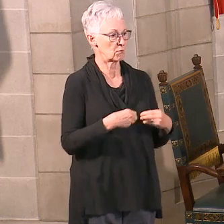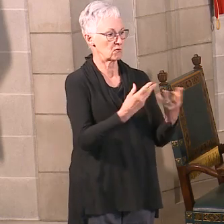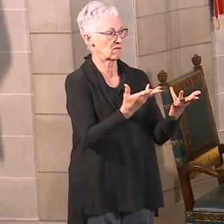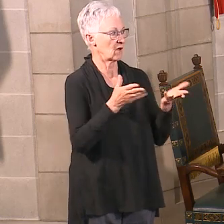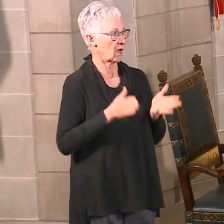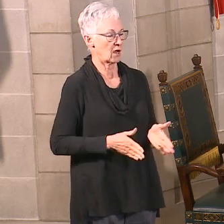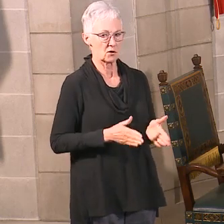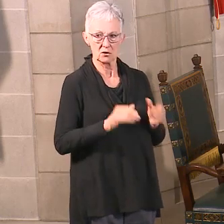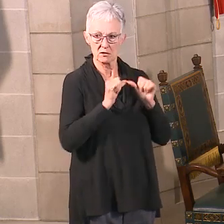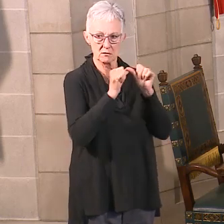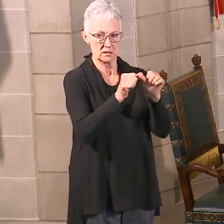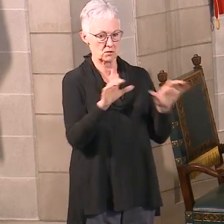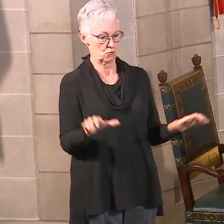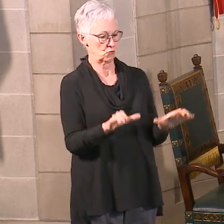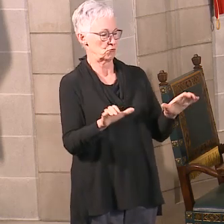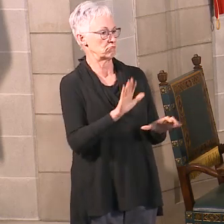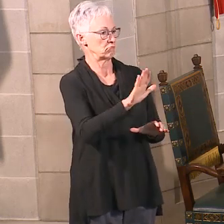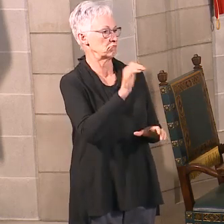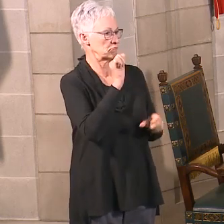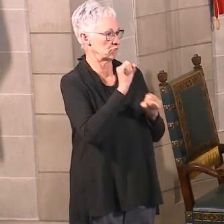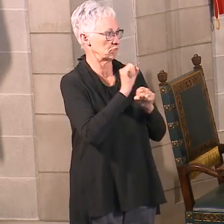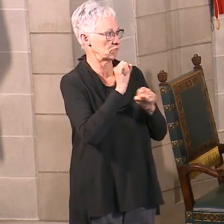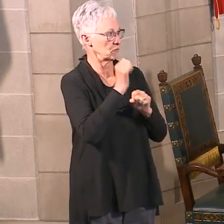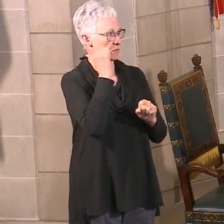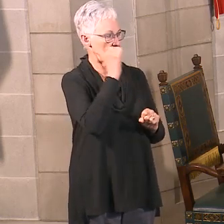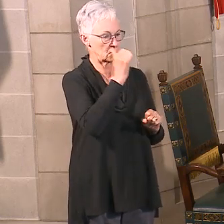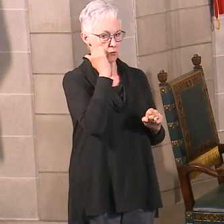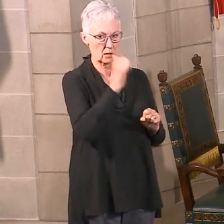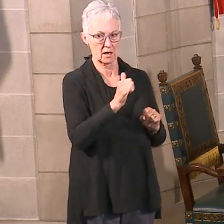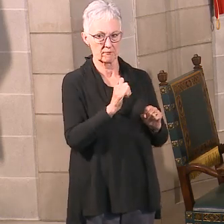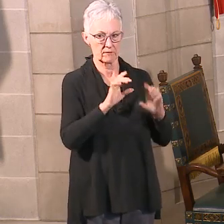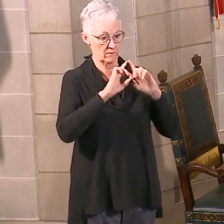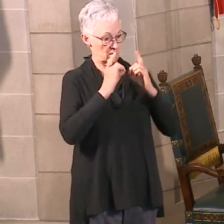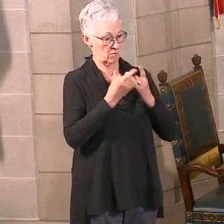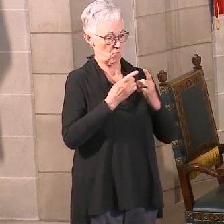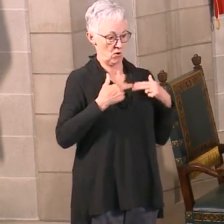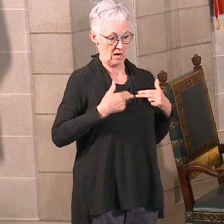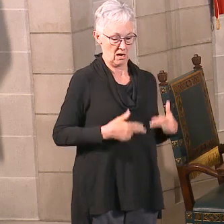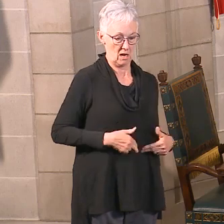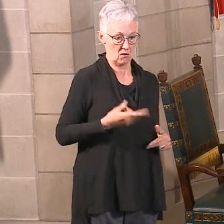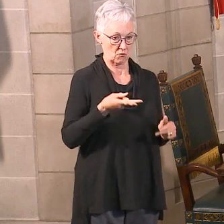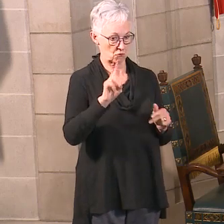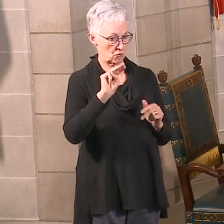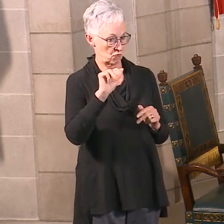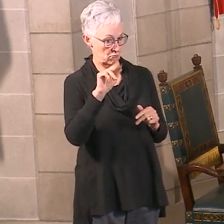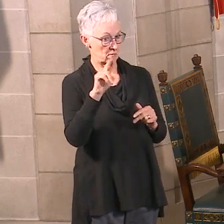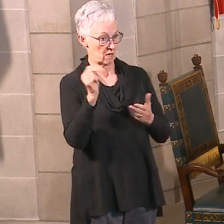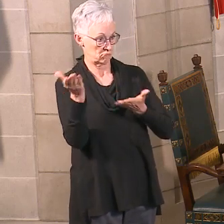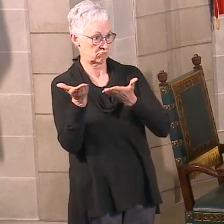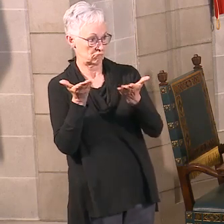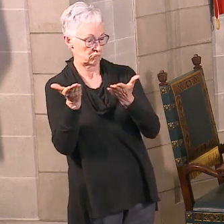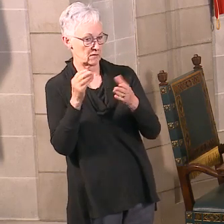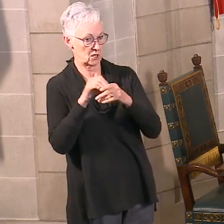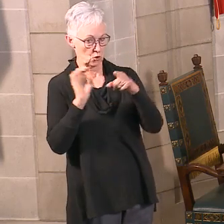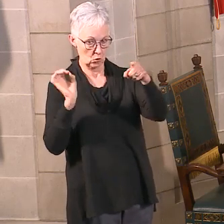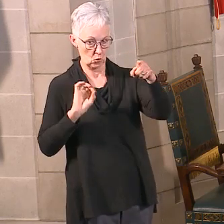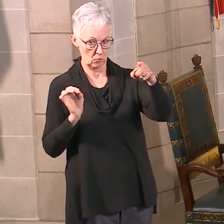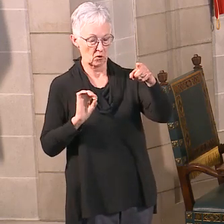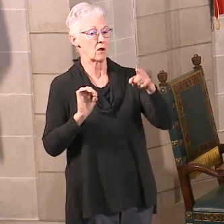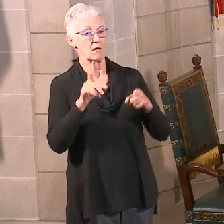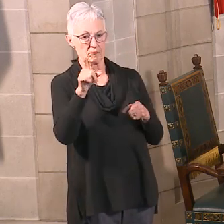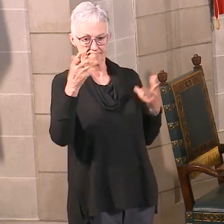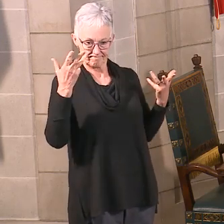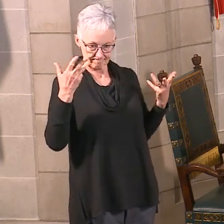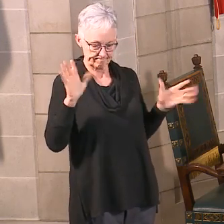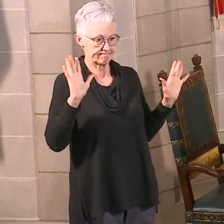that the Department of Health and Human Services and a partner Community Alliance in Omaha has received